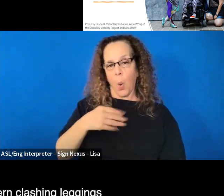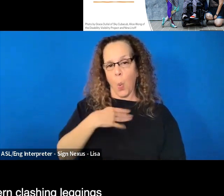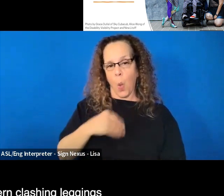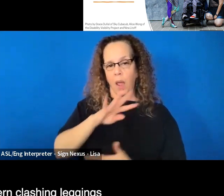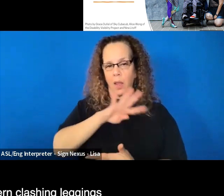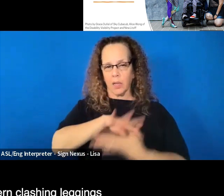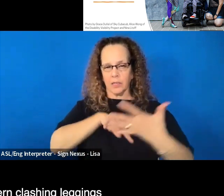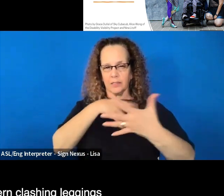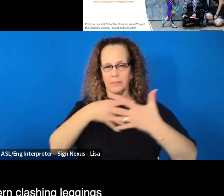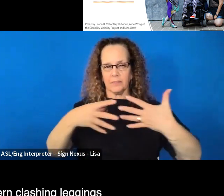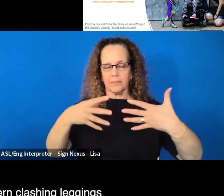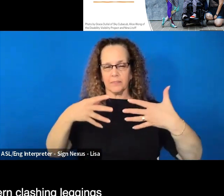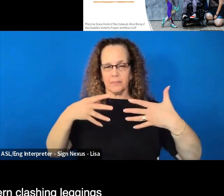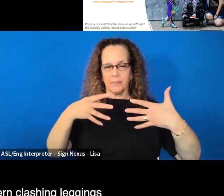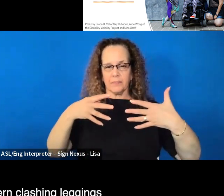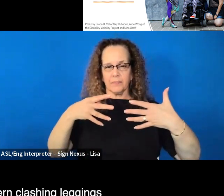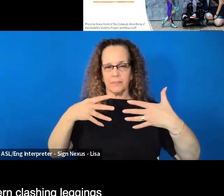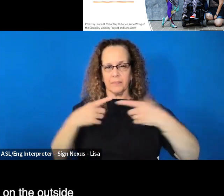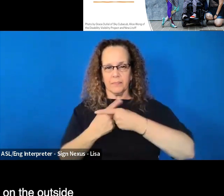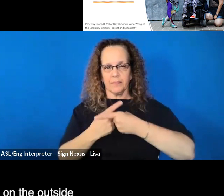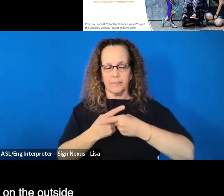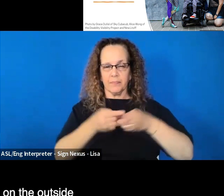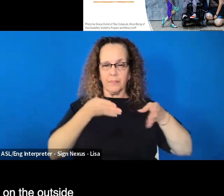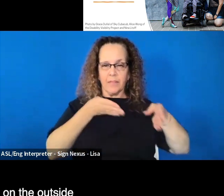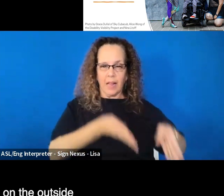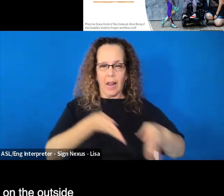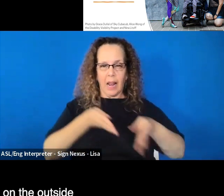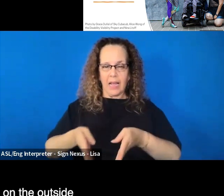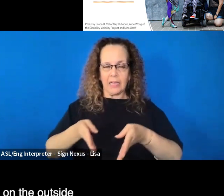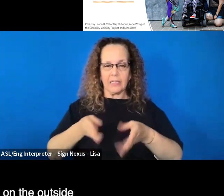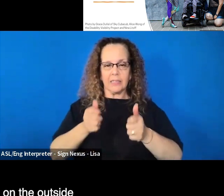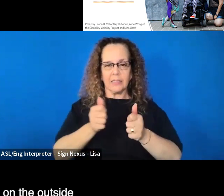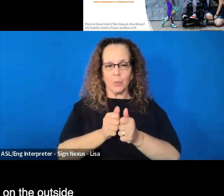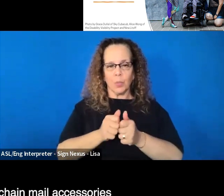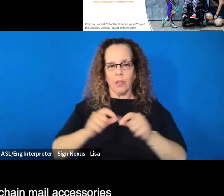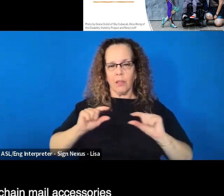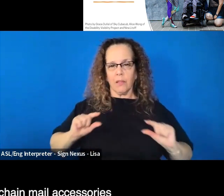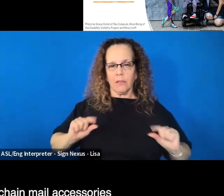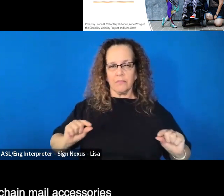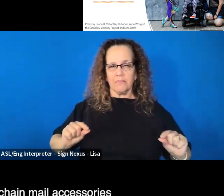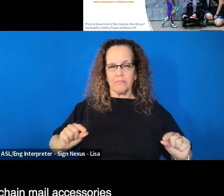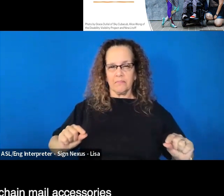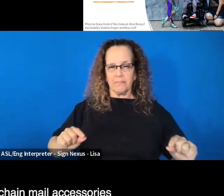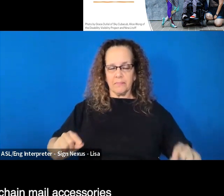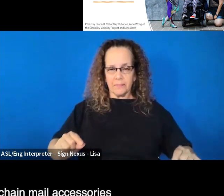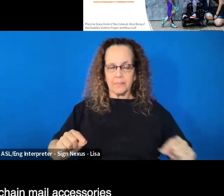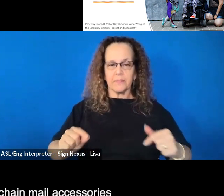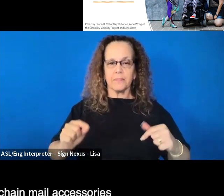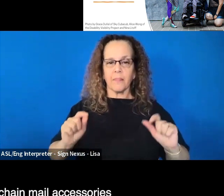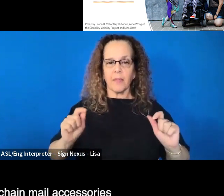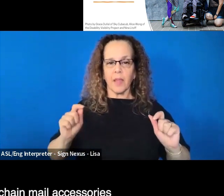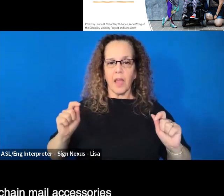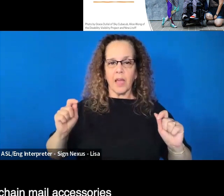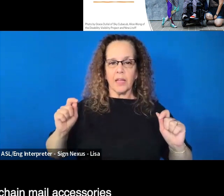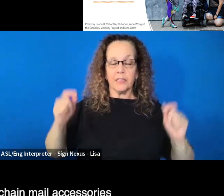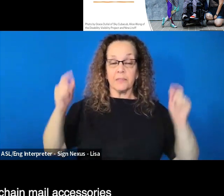clashing leggings with the seams on the outside and a cape and